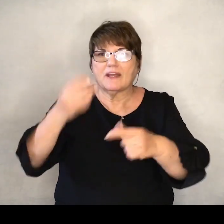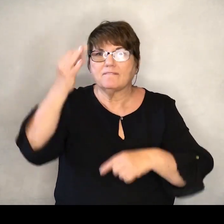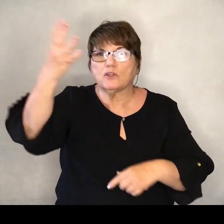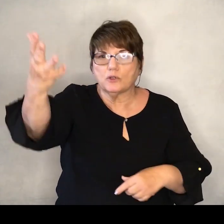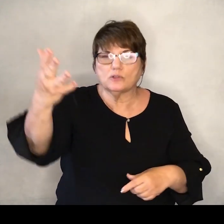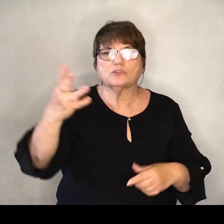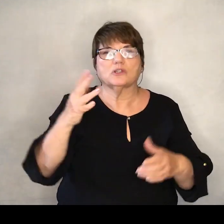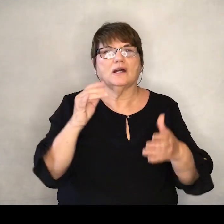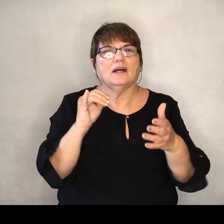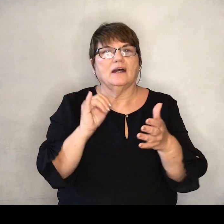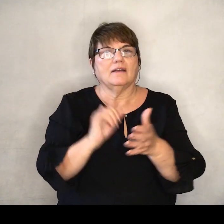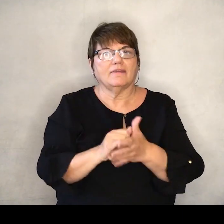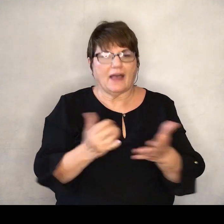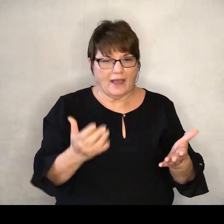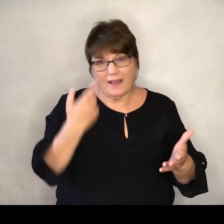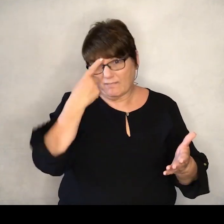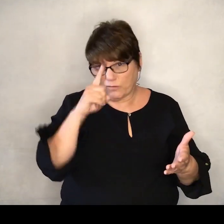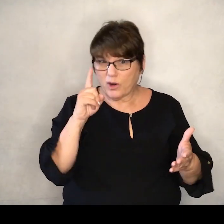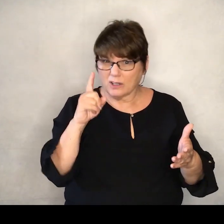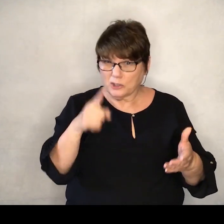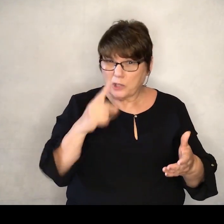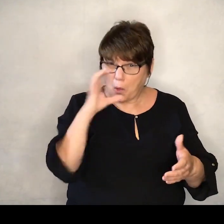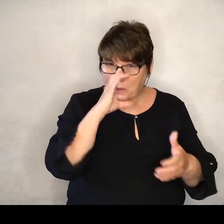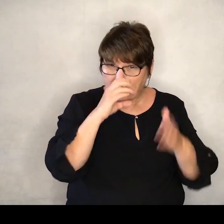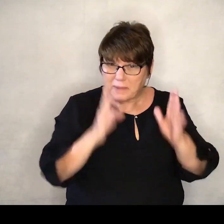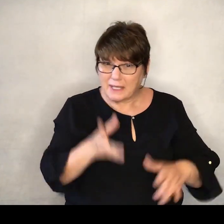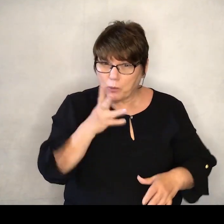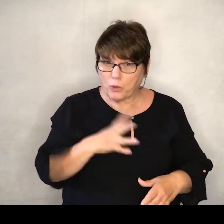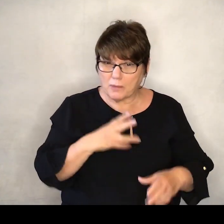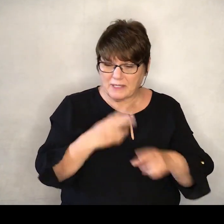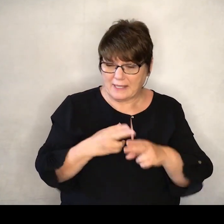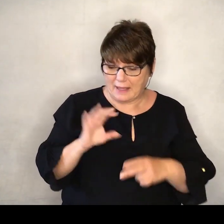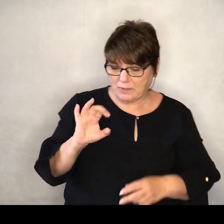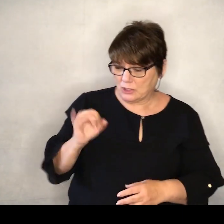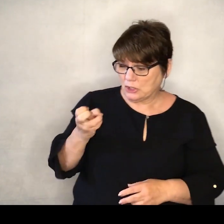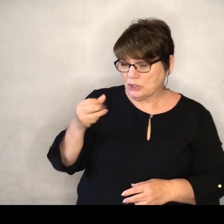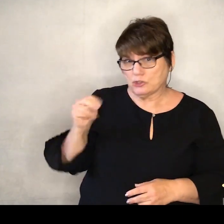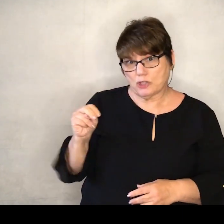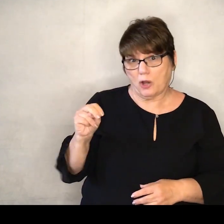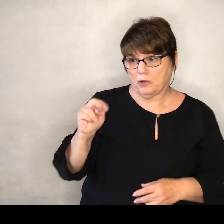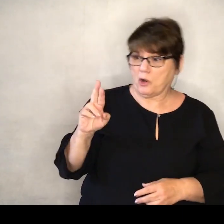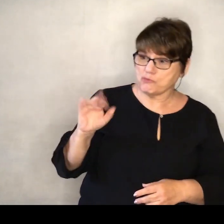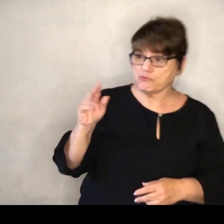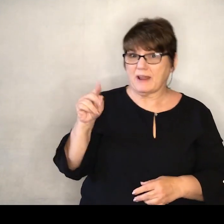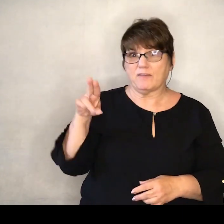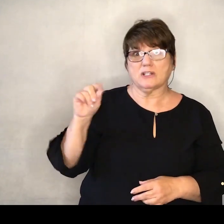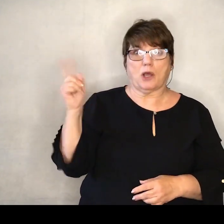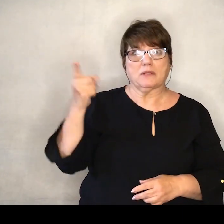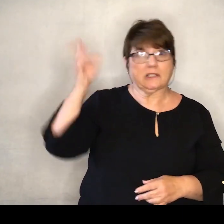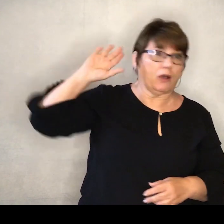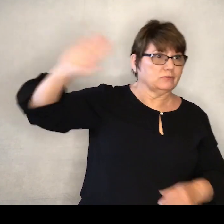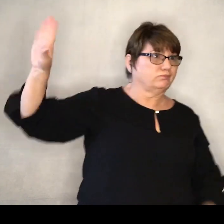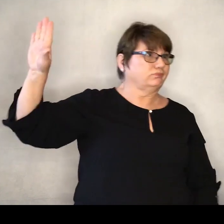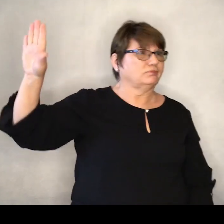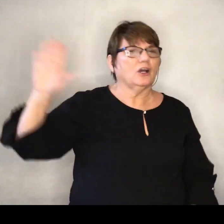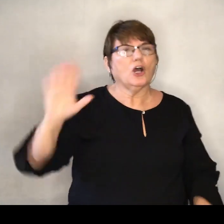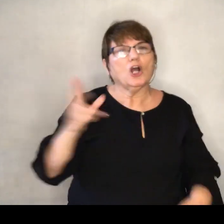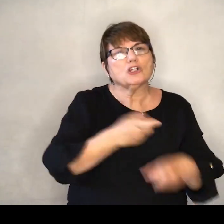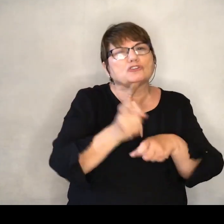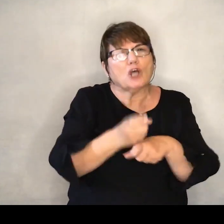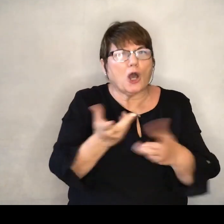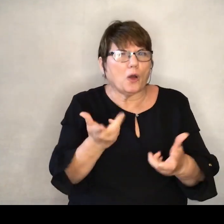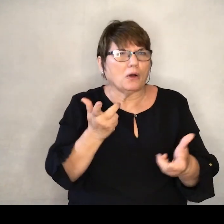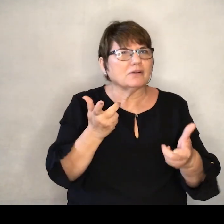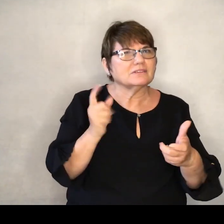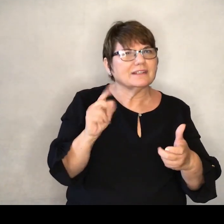have put up the Joan Rivers talk to the hand. I know that prospects can incite a level of fear deep down